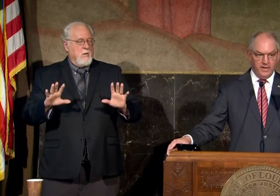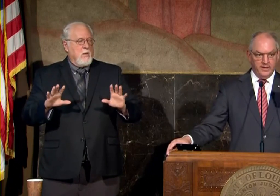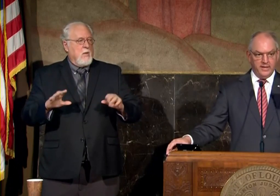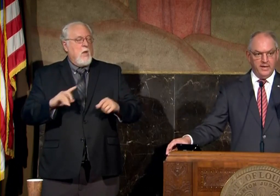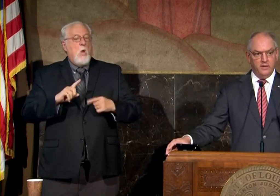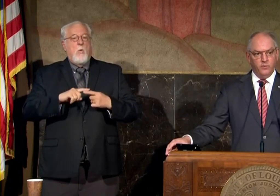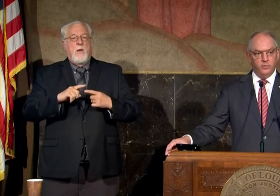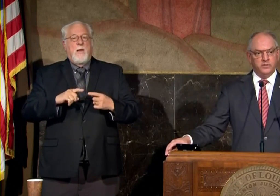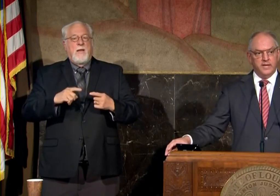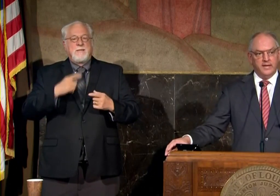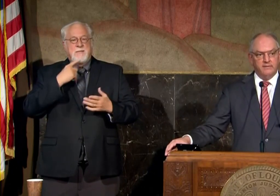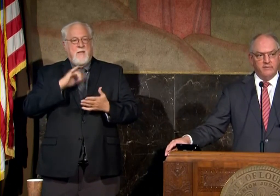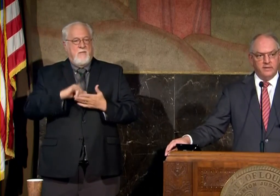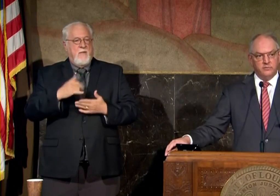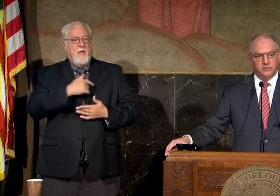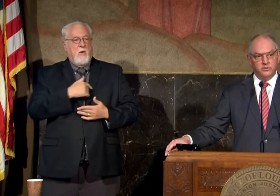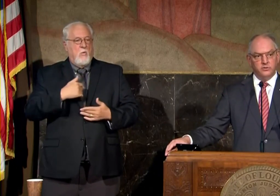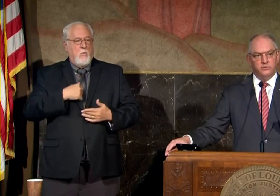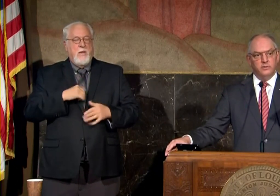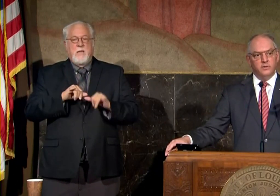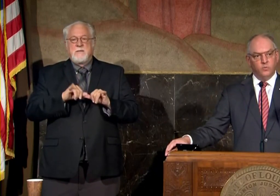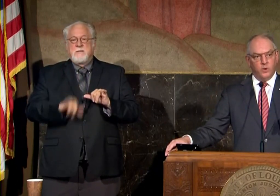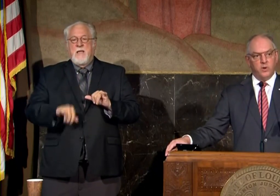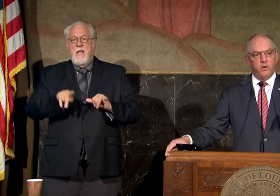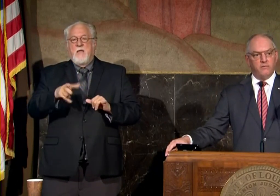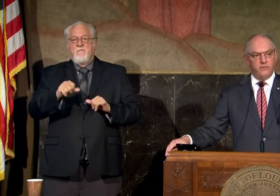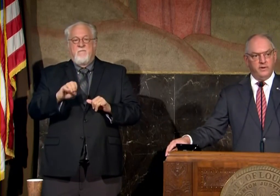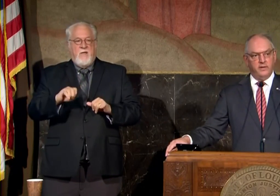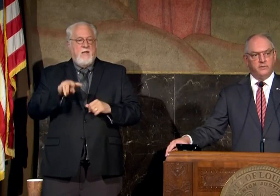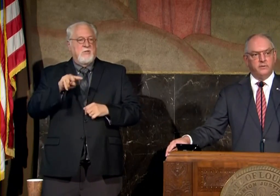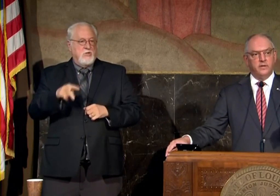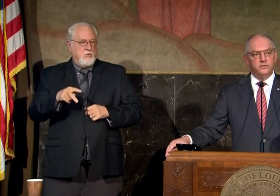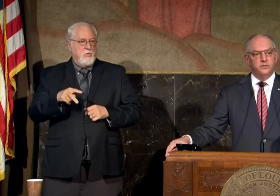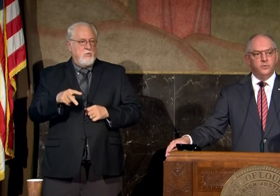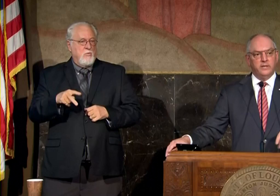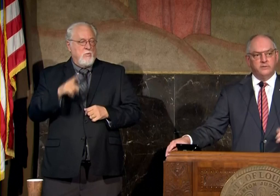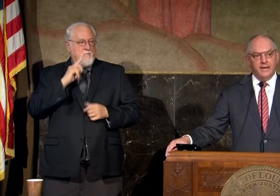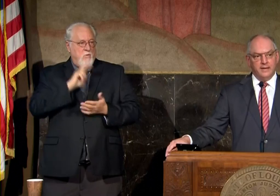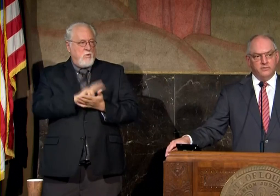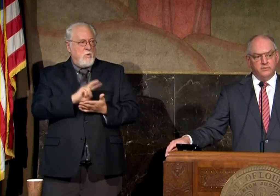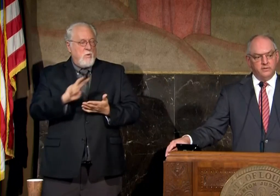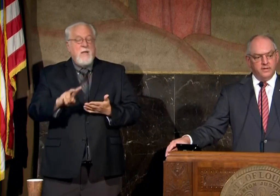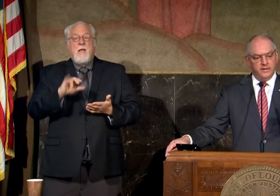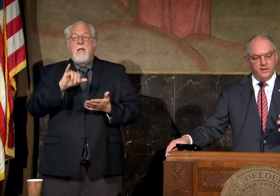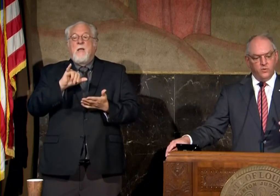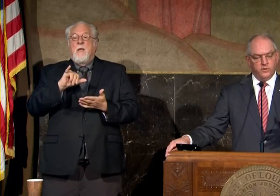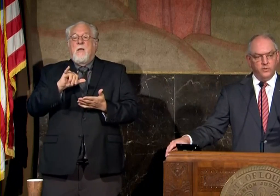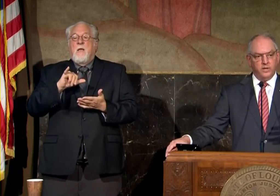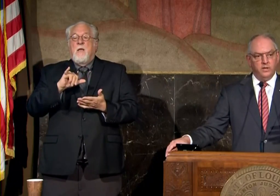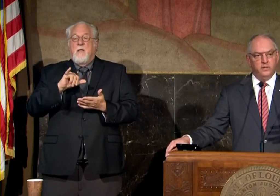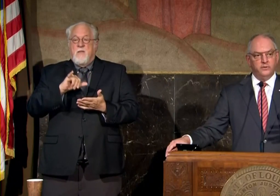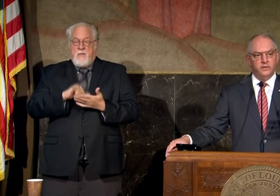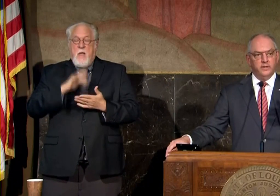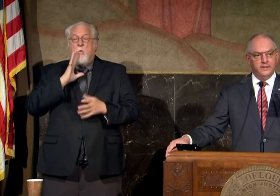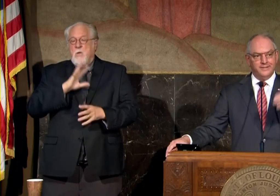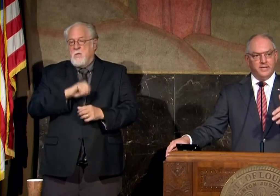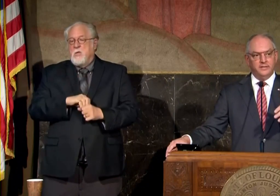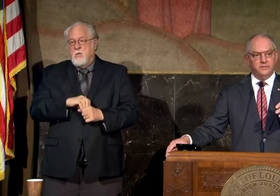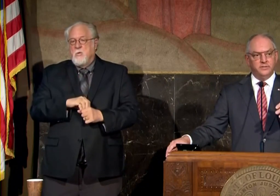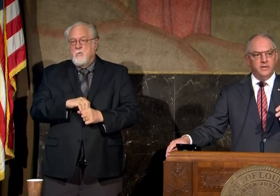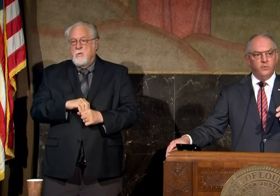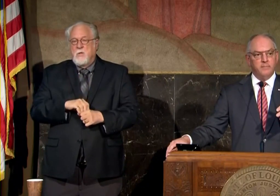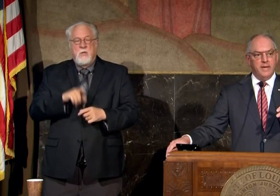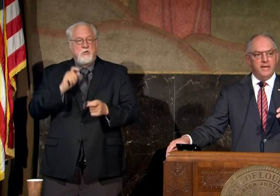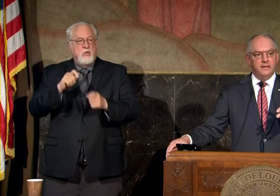to be when i indicated that we would stay in phase two where we are for another uh two weeks that is uh going to include the